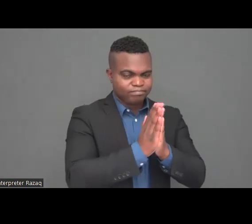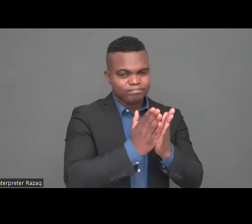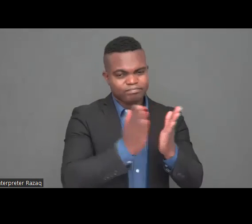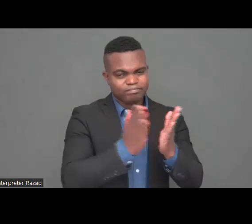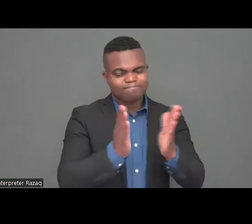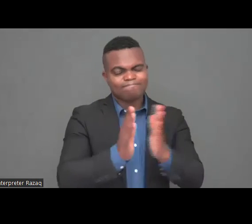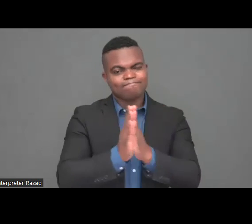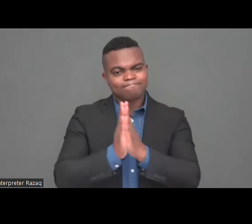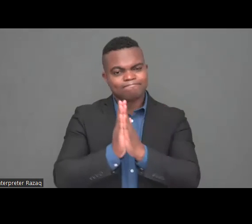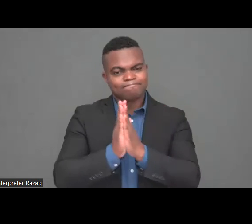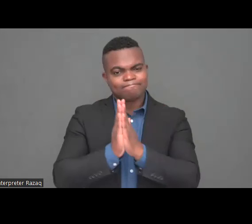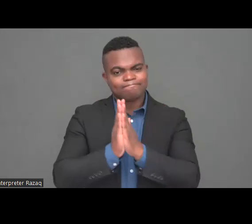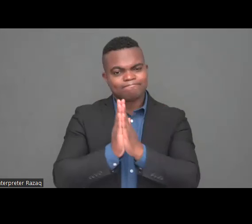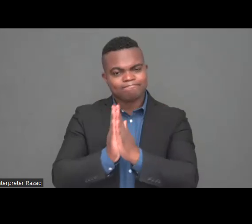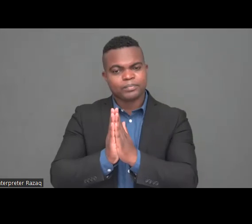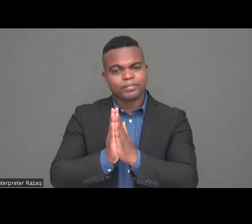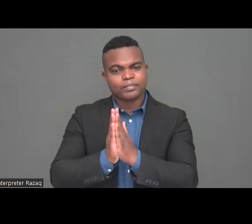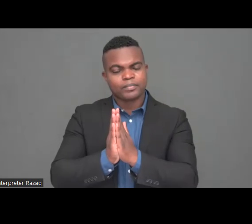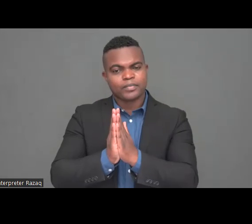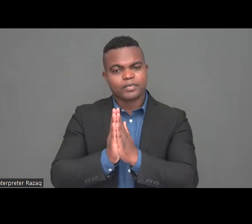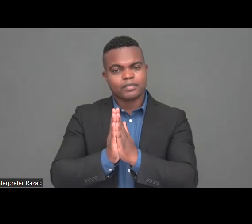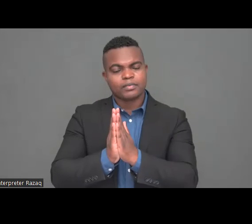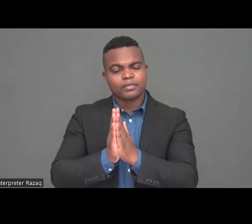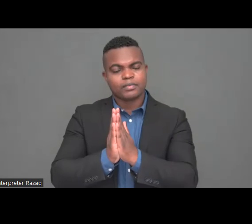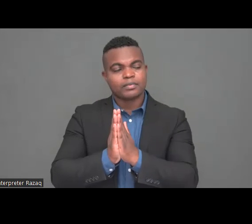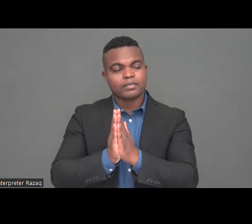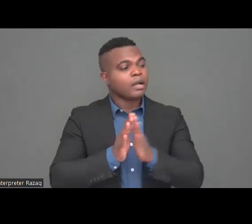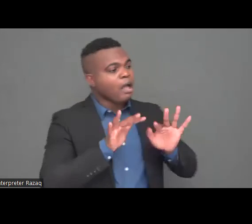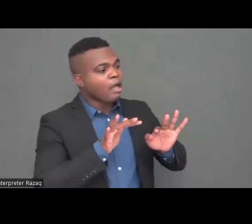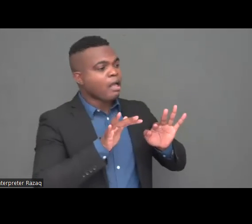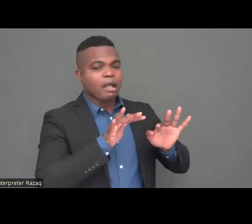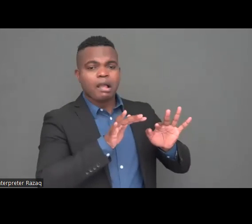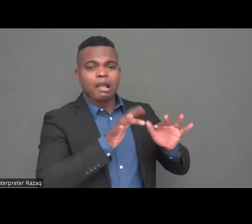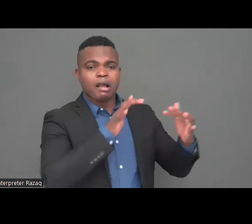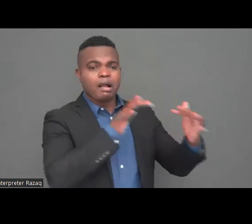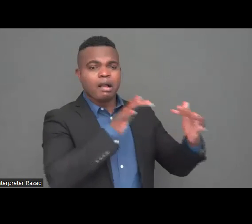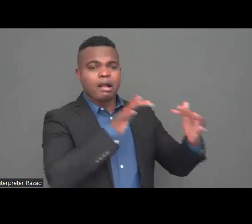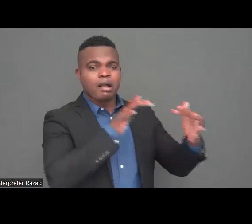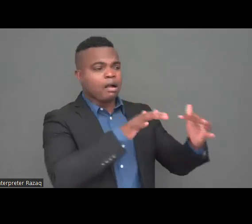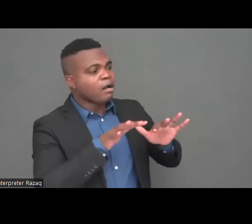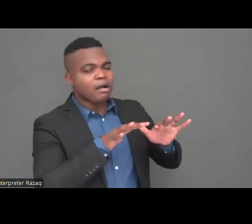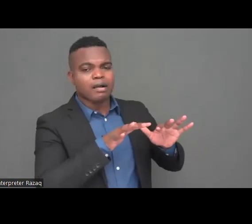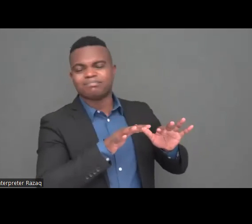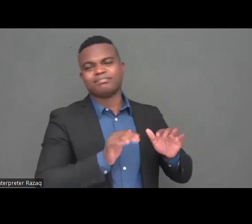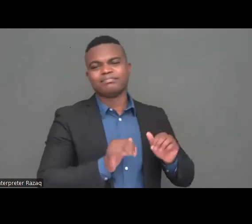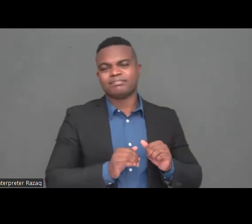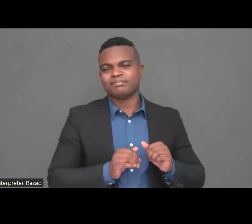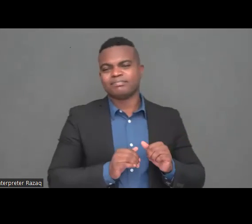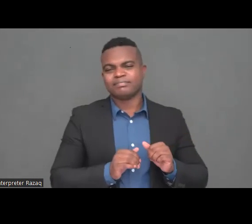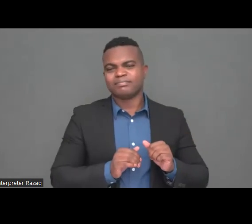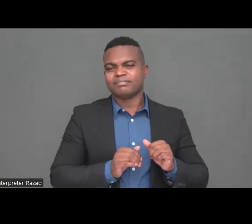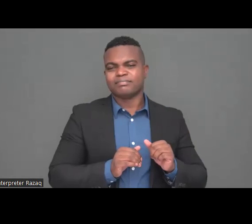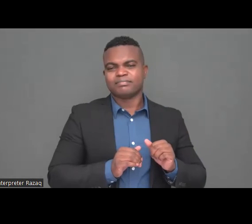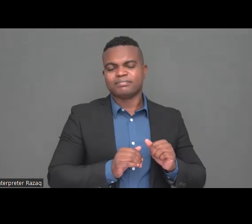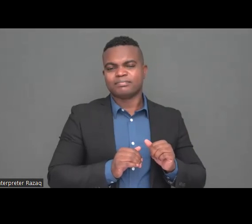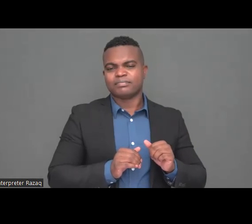because we are feeling that we are part of some gladiators game gladiators fights and people